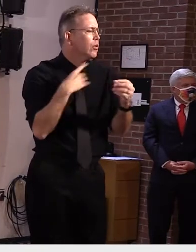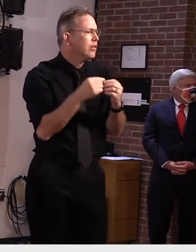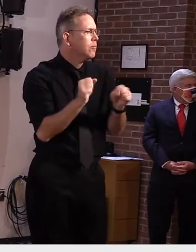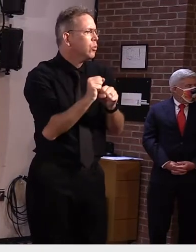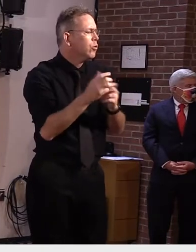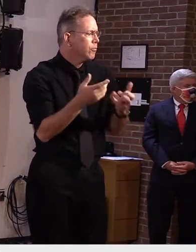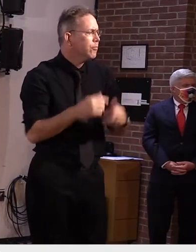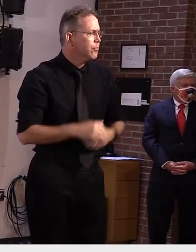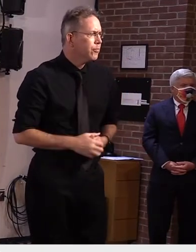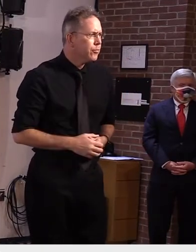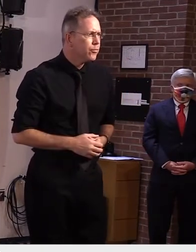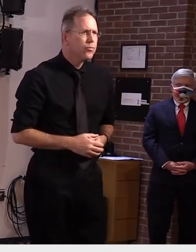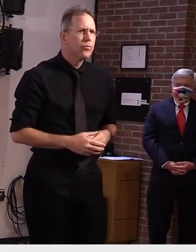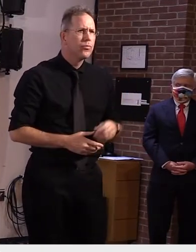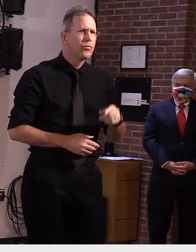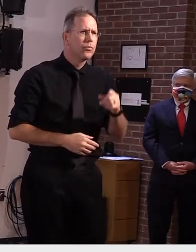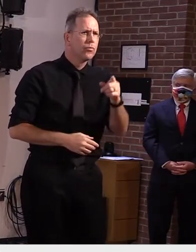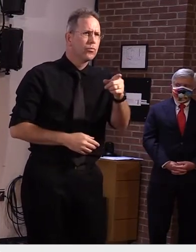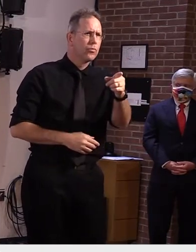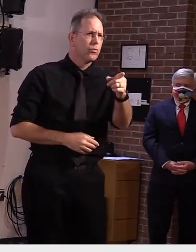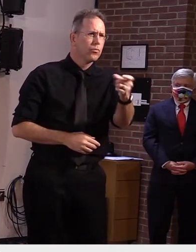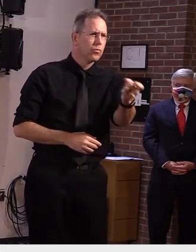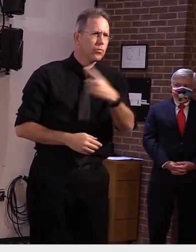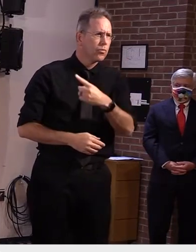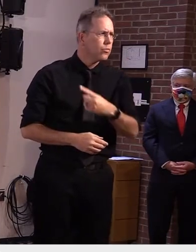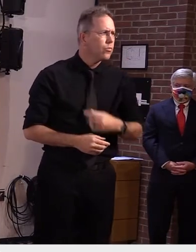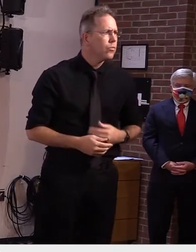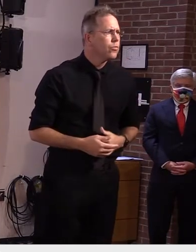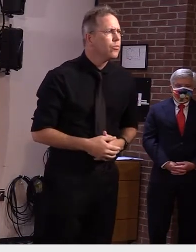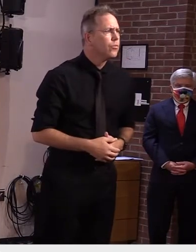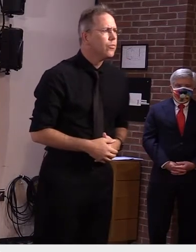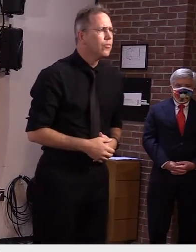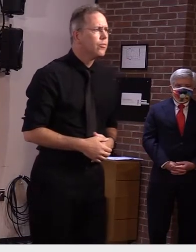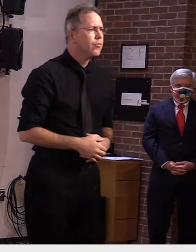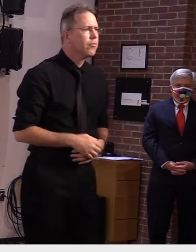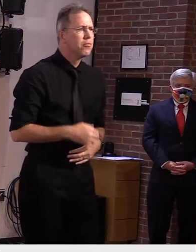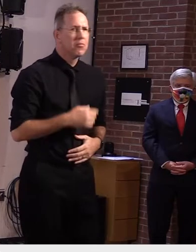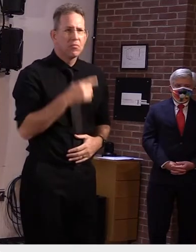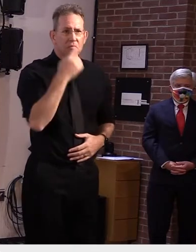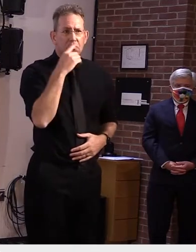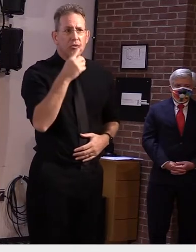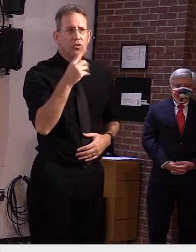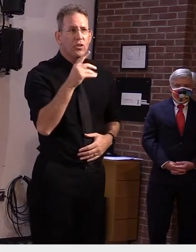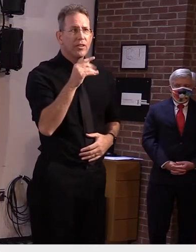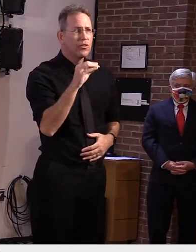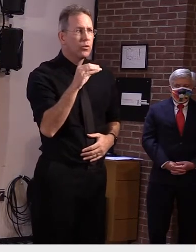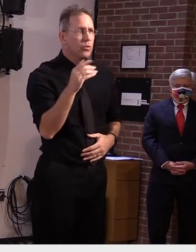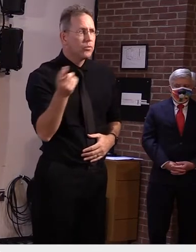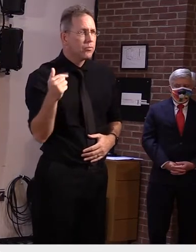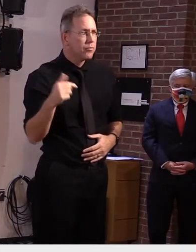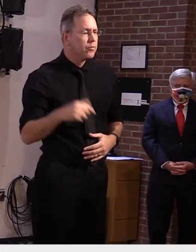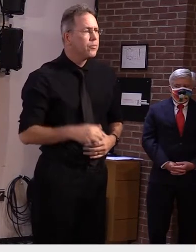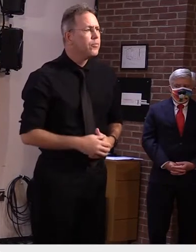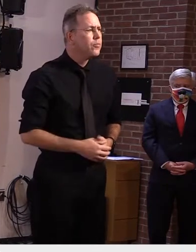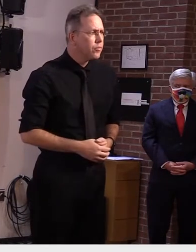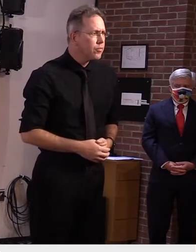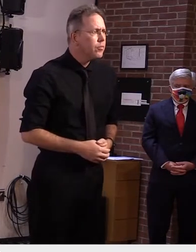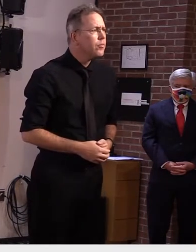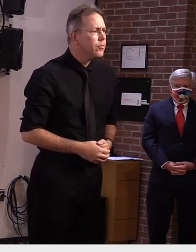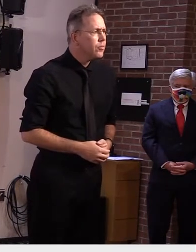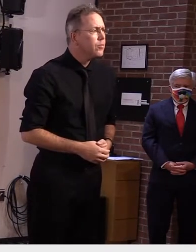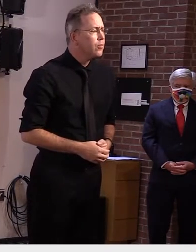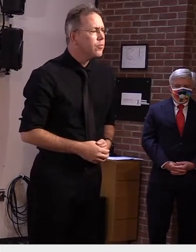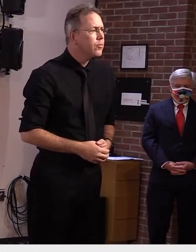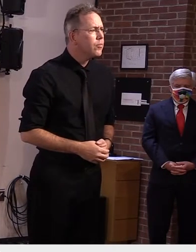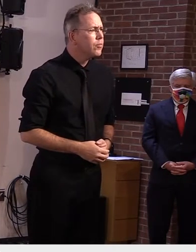Dr. Dr. since you're up there and actually for you maybe too Governor, are you concerned or is the health department concerned or